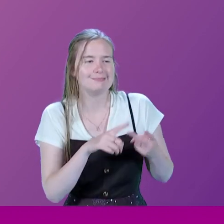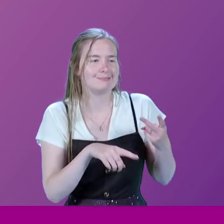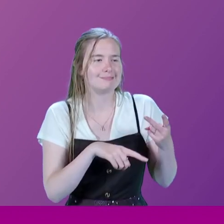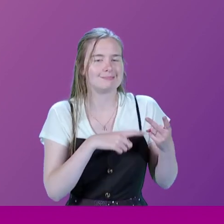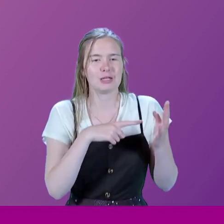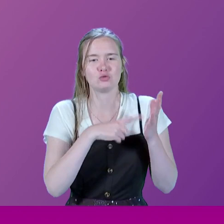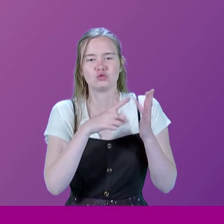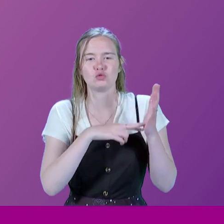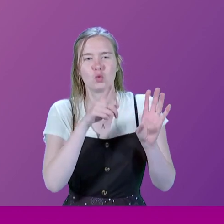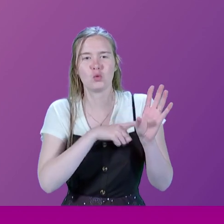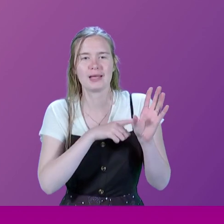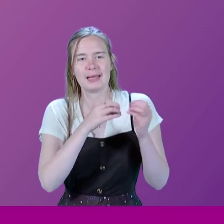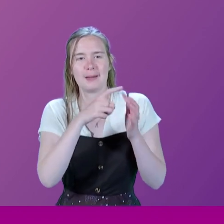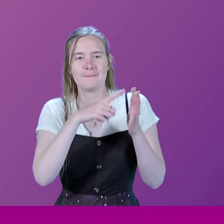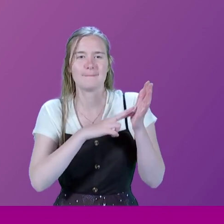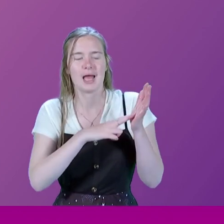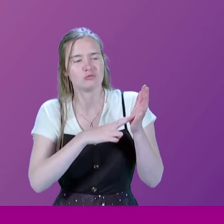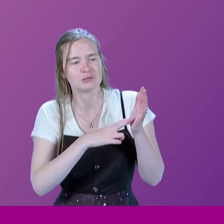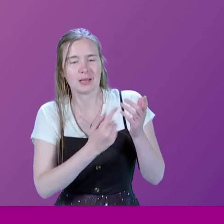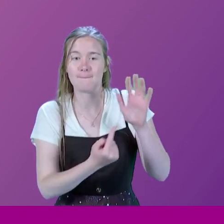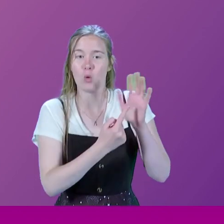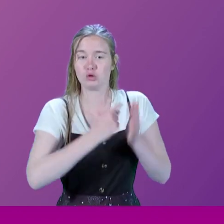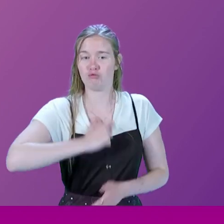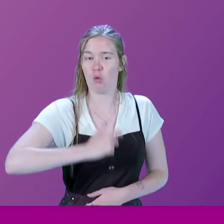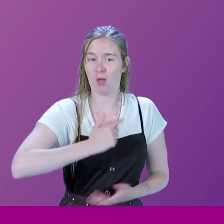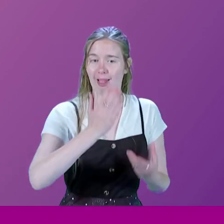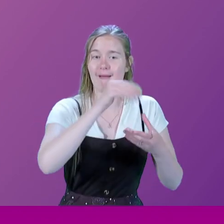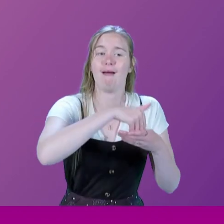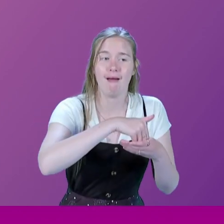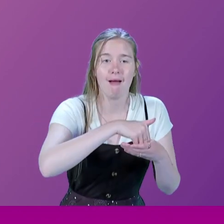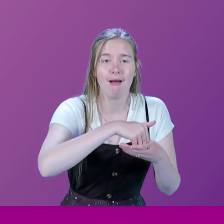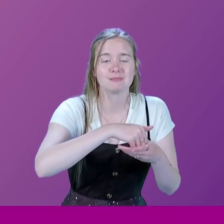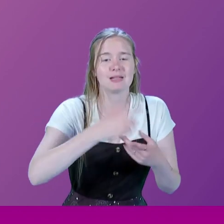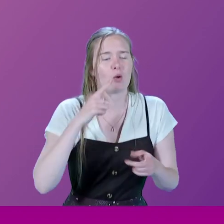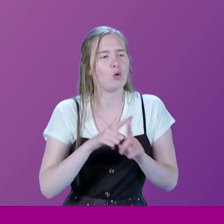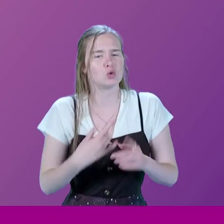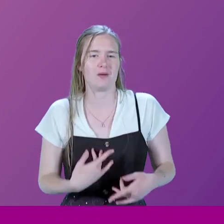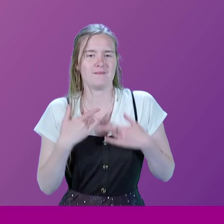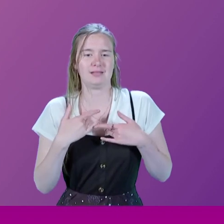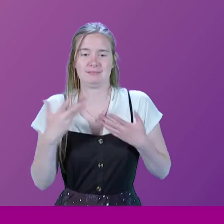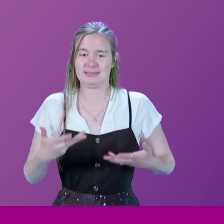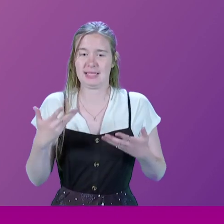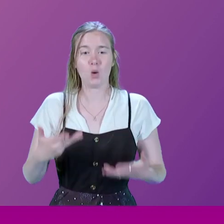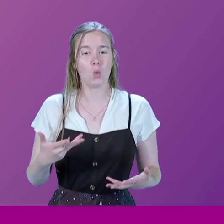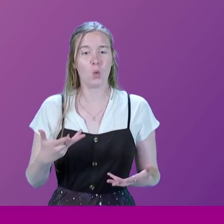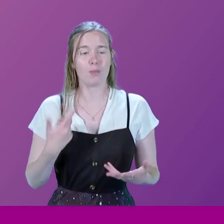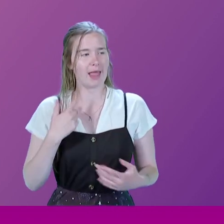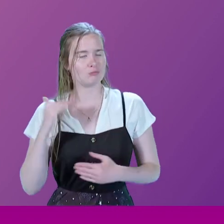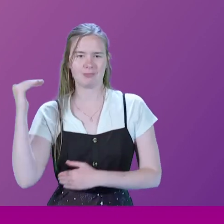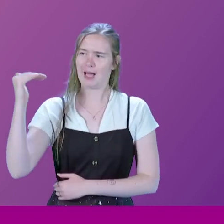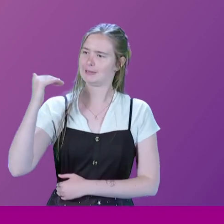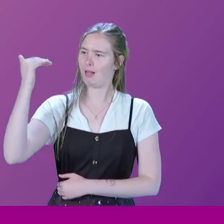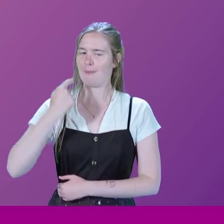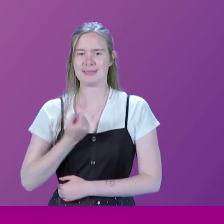Tony Benn was playing a very important part in it. And I also felt, you know, now that I was an adult,